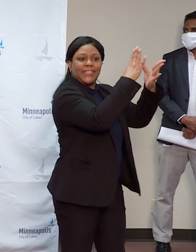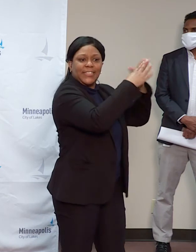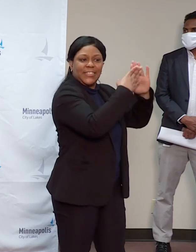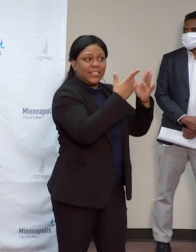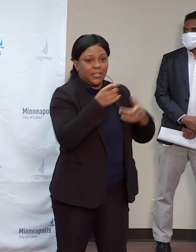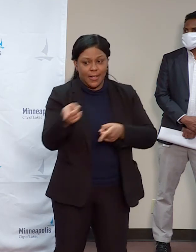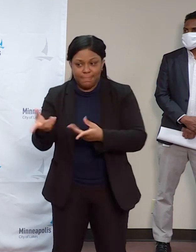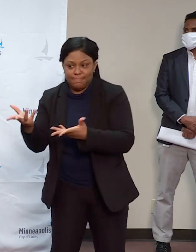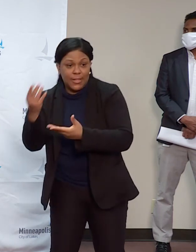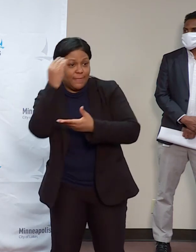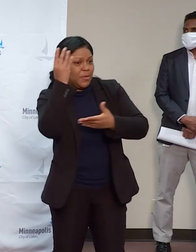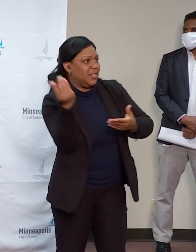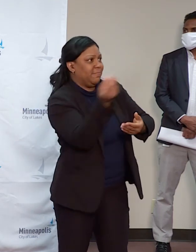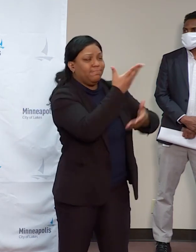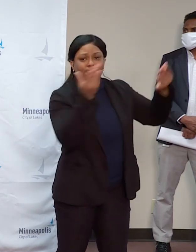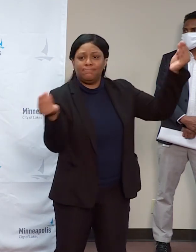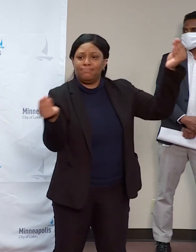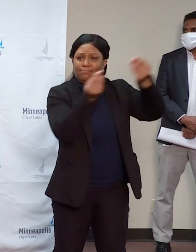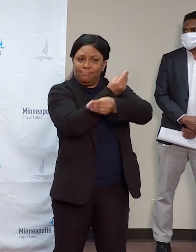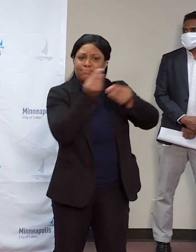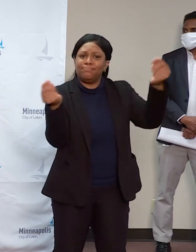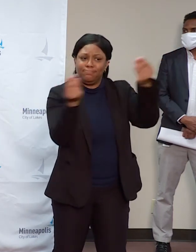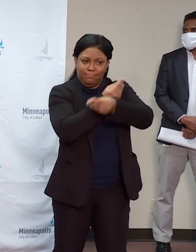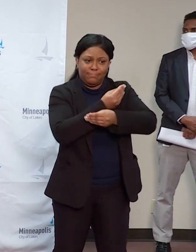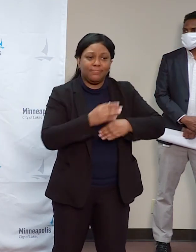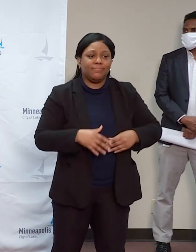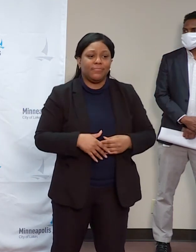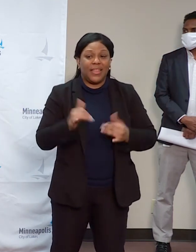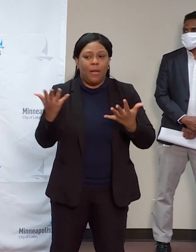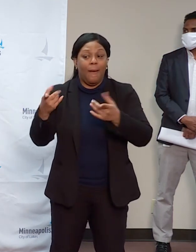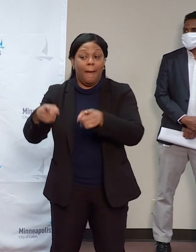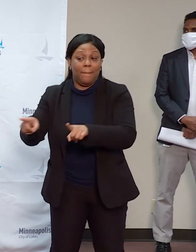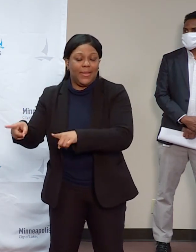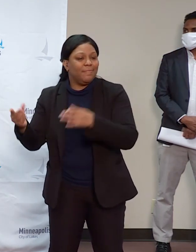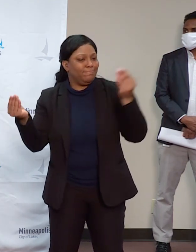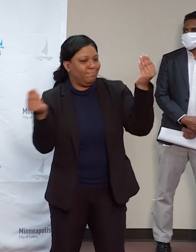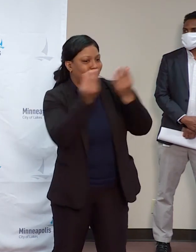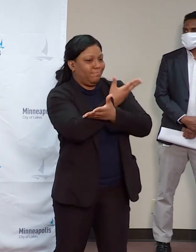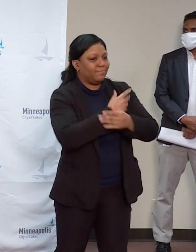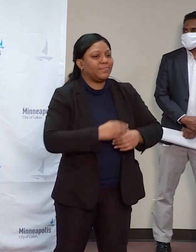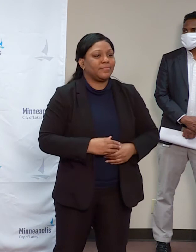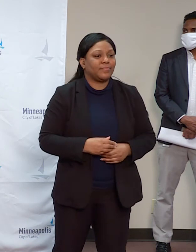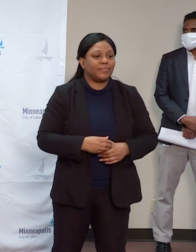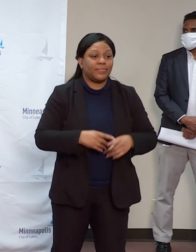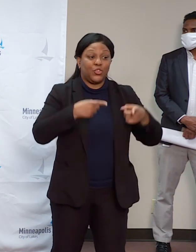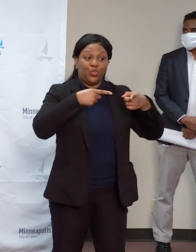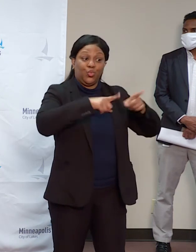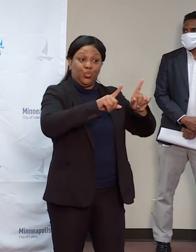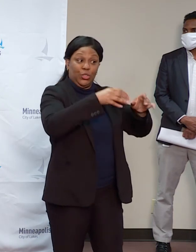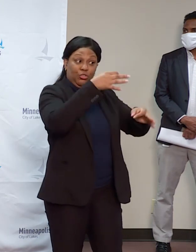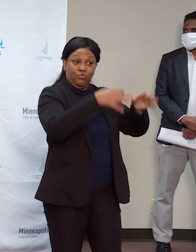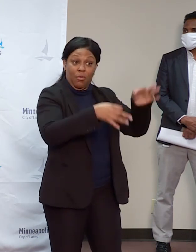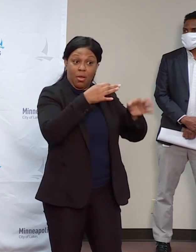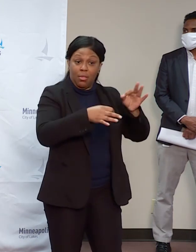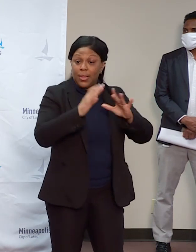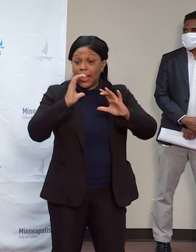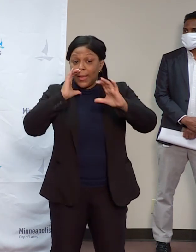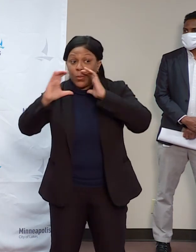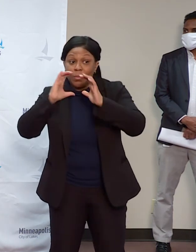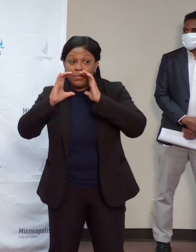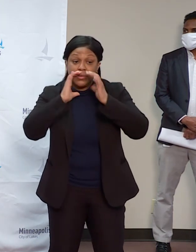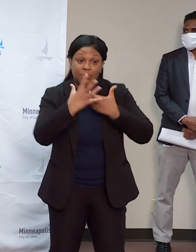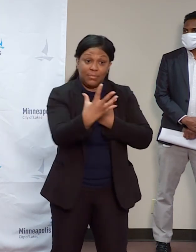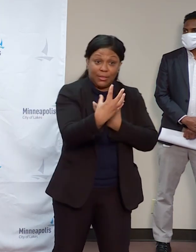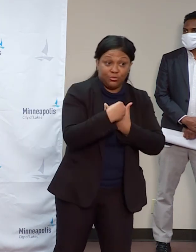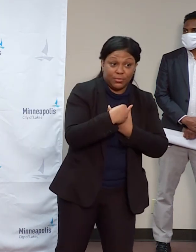in our city. So throughout the trials, throughout the trial, the communications and engagement teams will be working with our